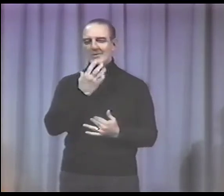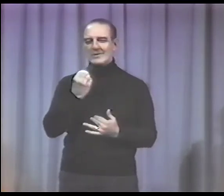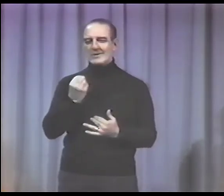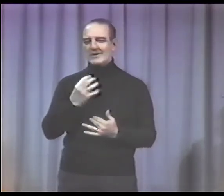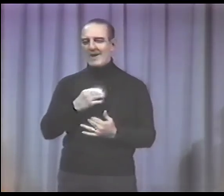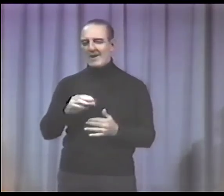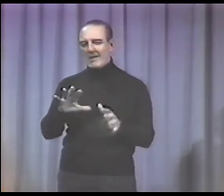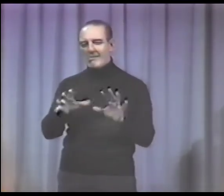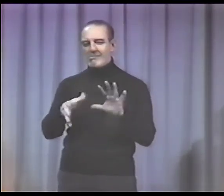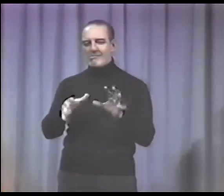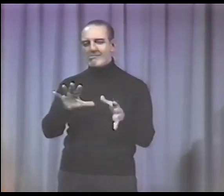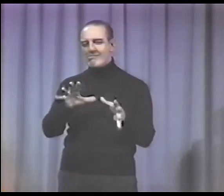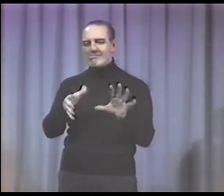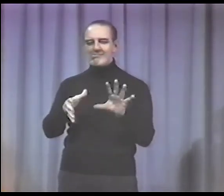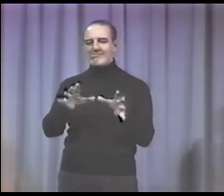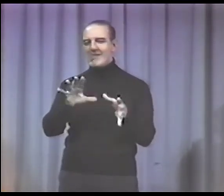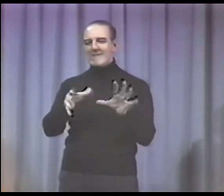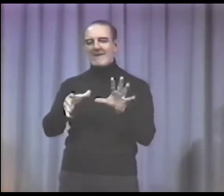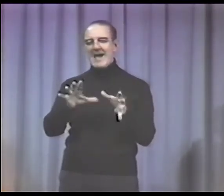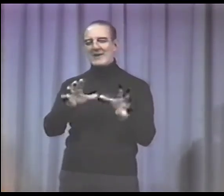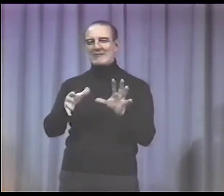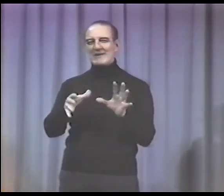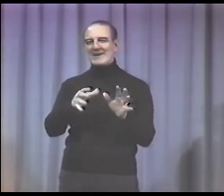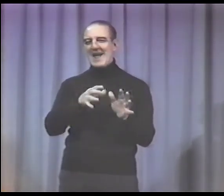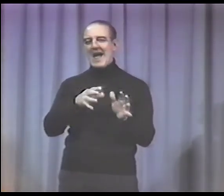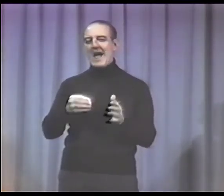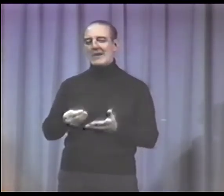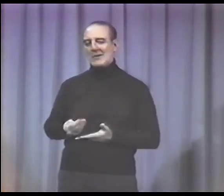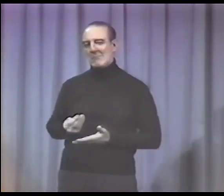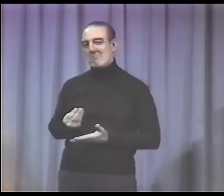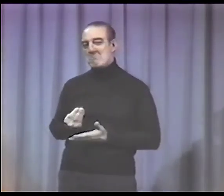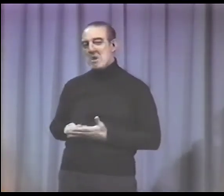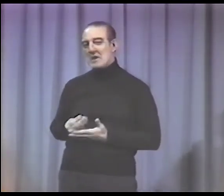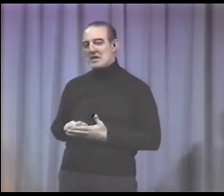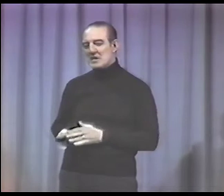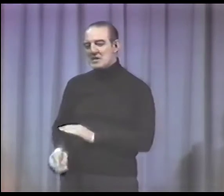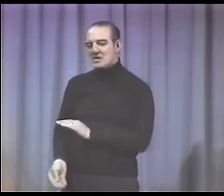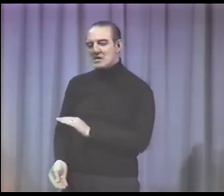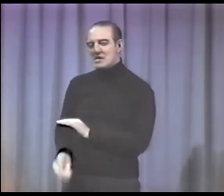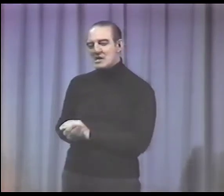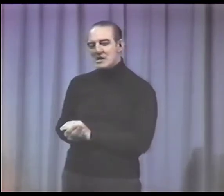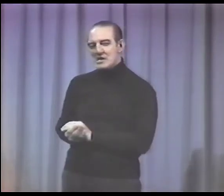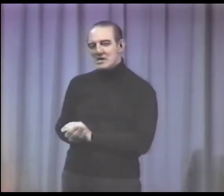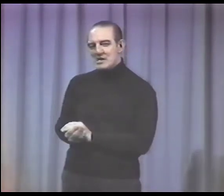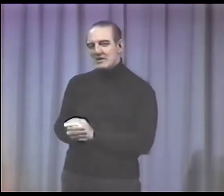As all women do, using their beauty, influence, and money.